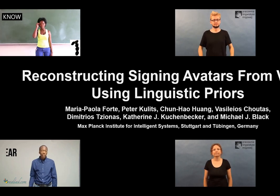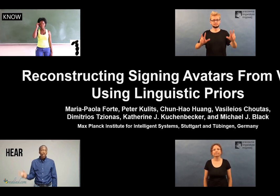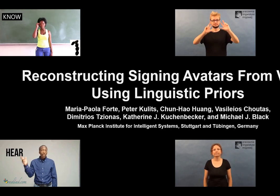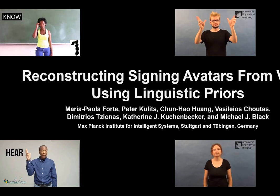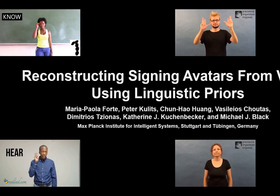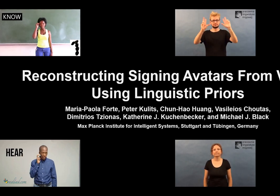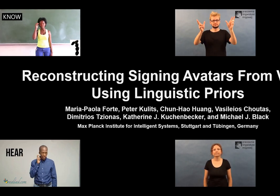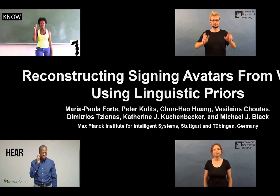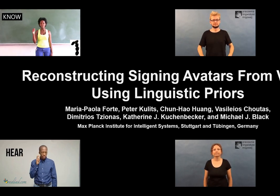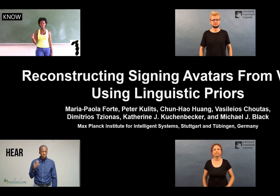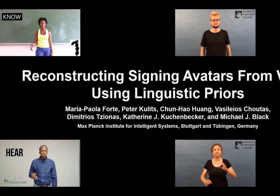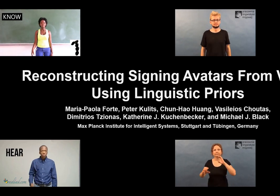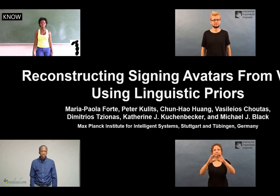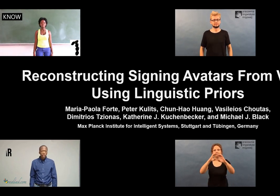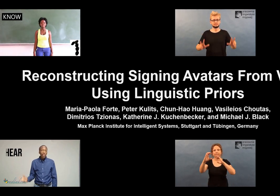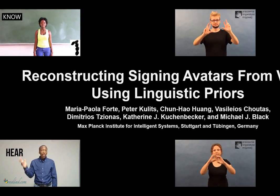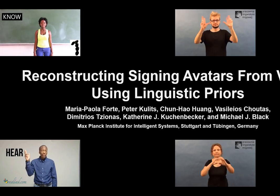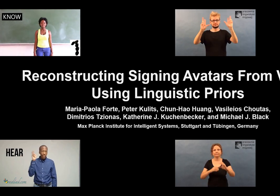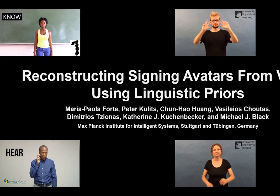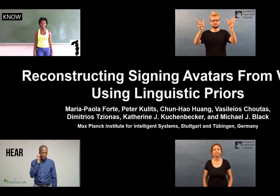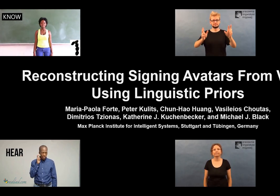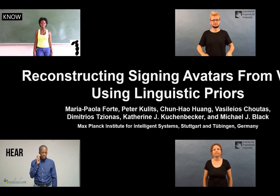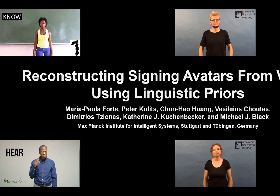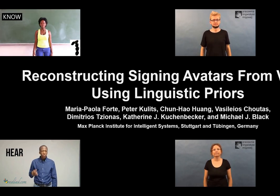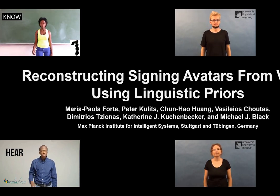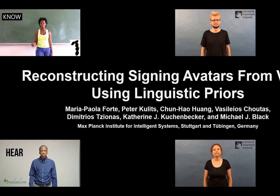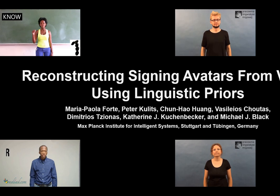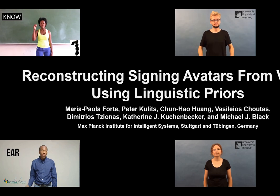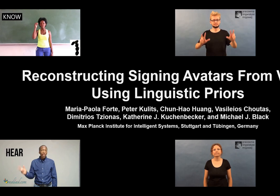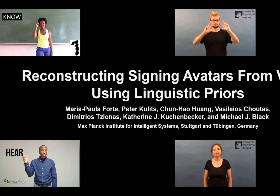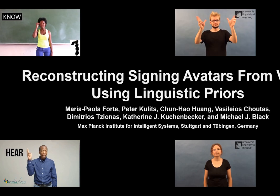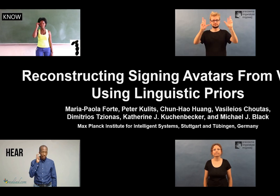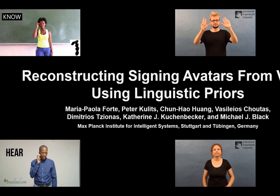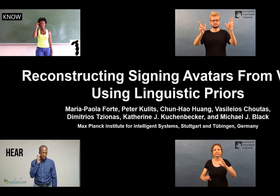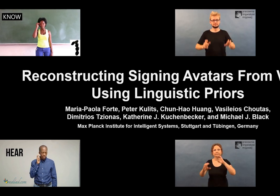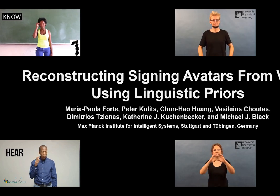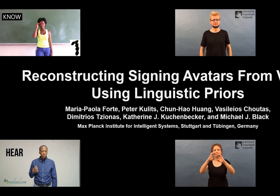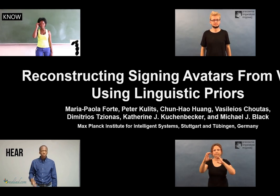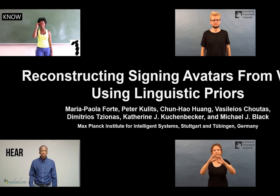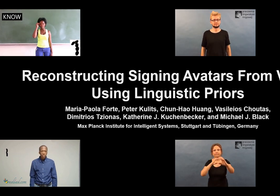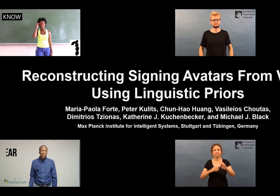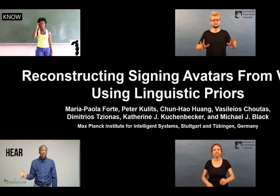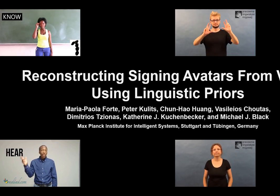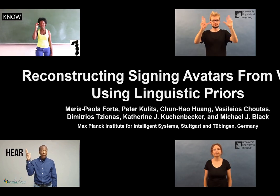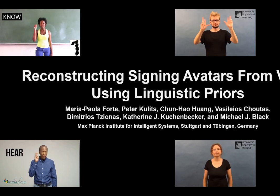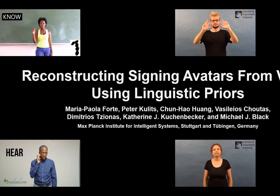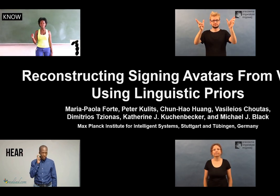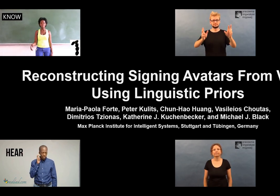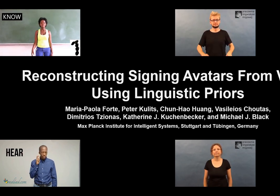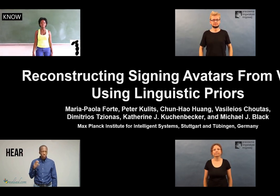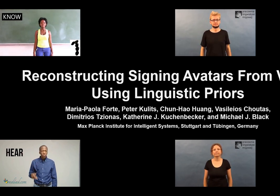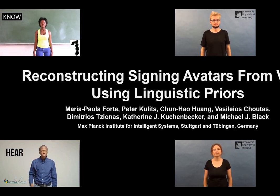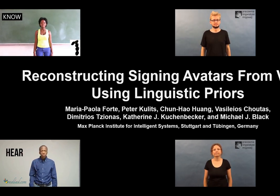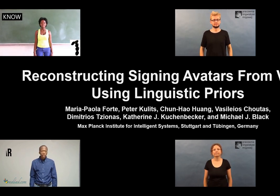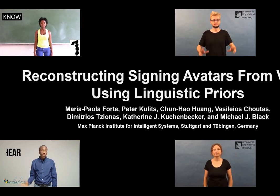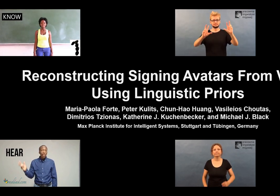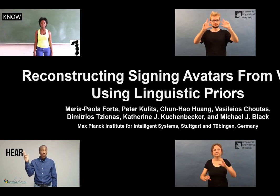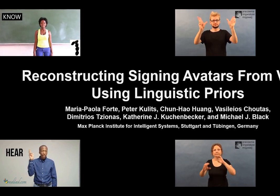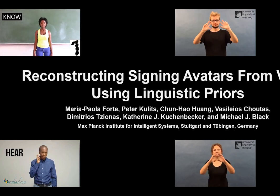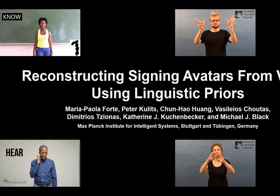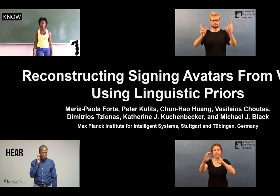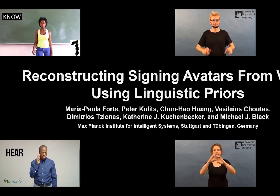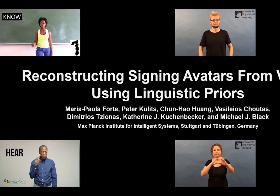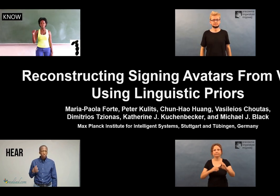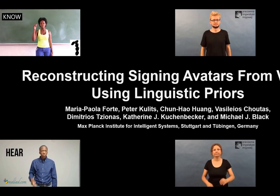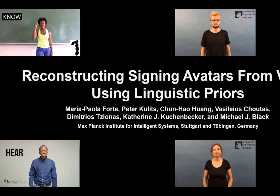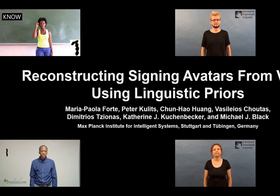Reconstructing visual dictionaries of signing avatars aids sign language learning and is an essential step to provide the deaf community